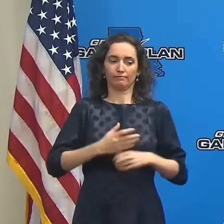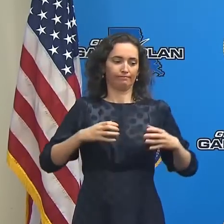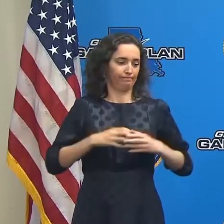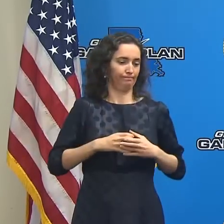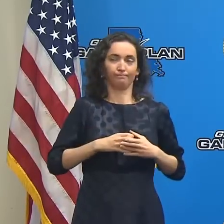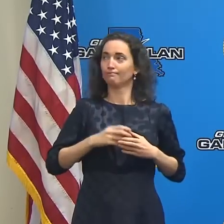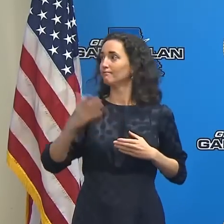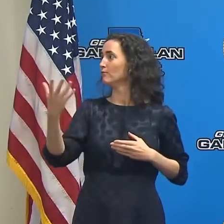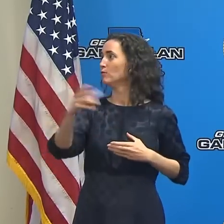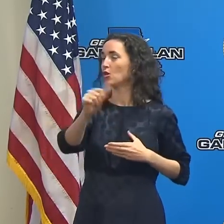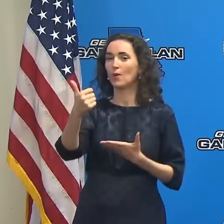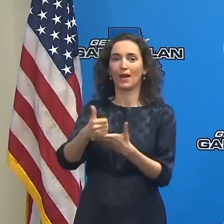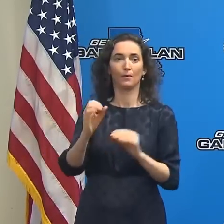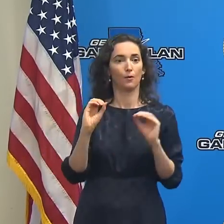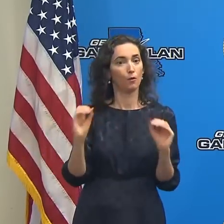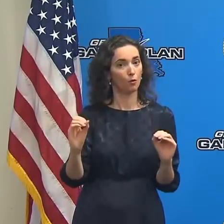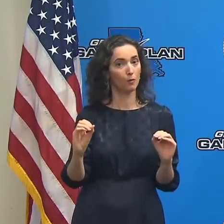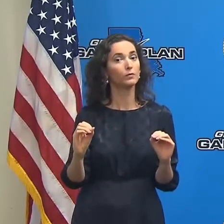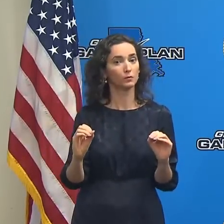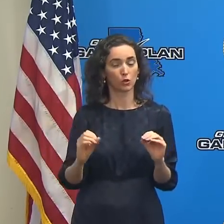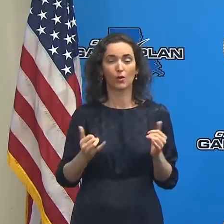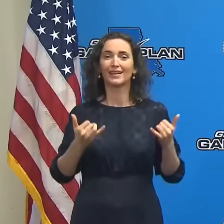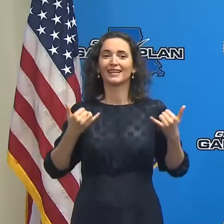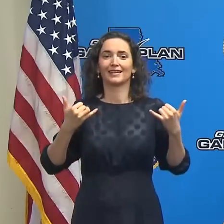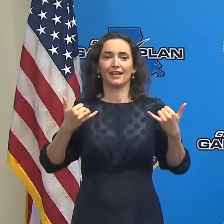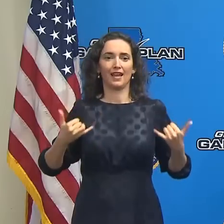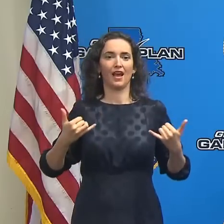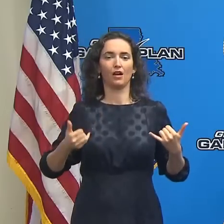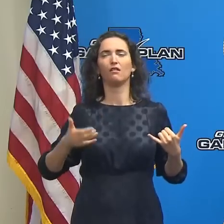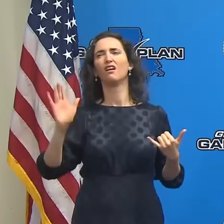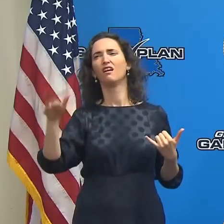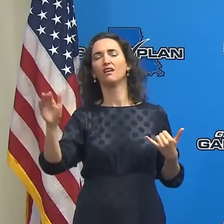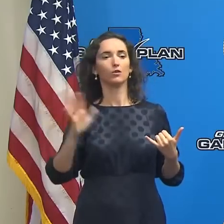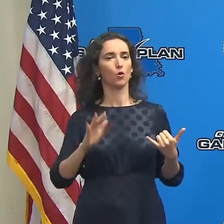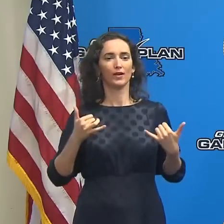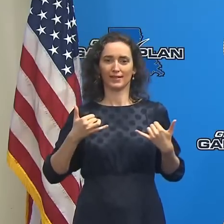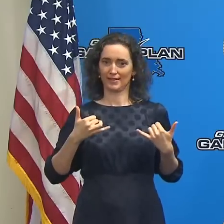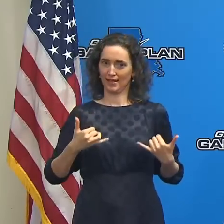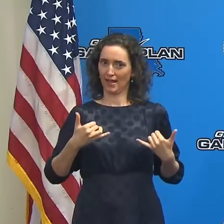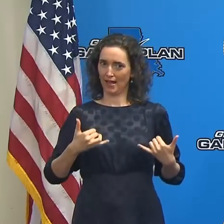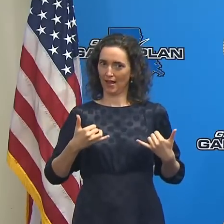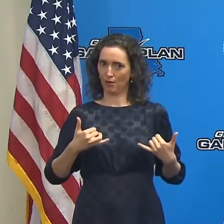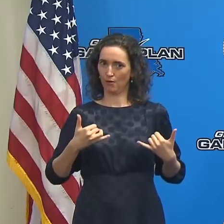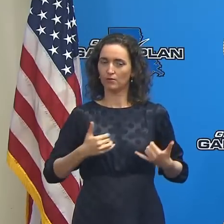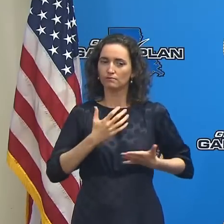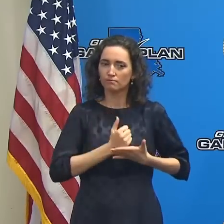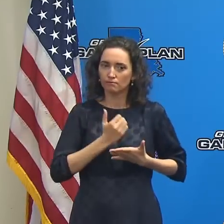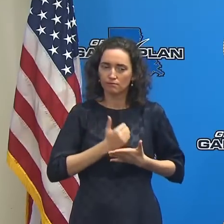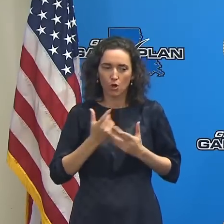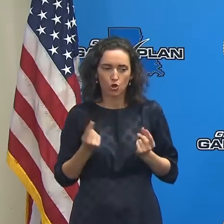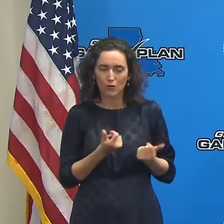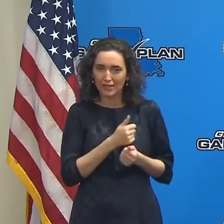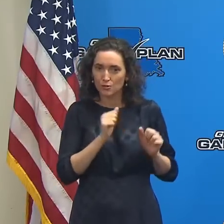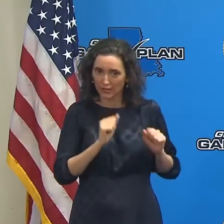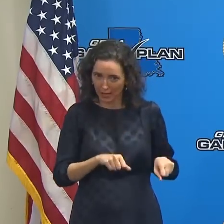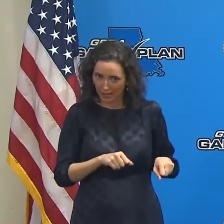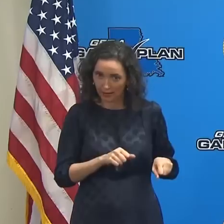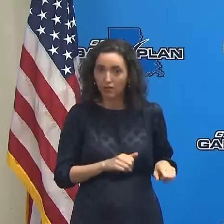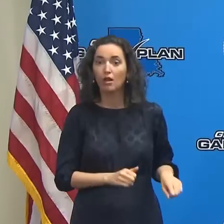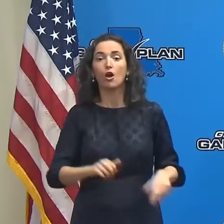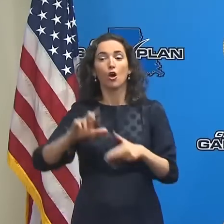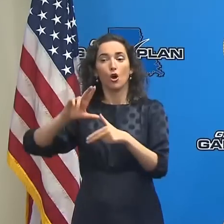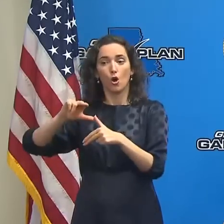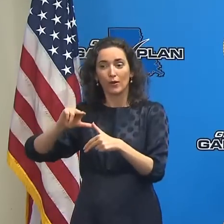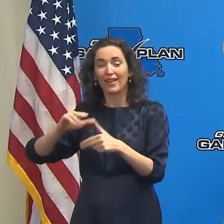And do what you can now and in the immediate aftermath of the hurricane to control